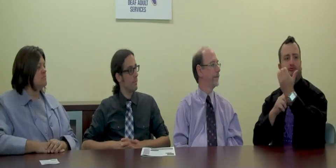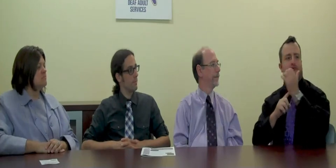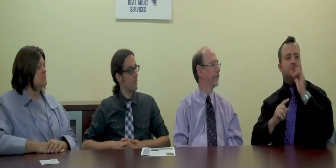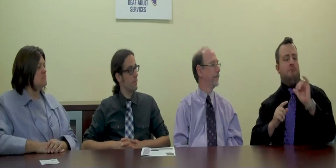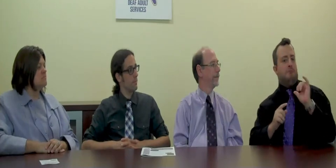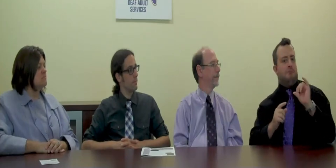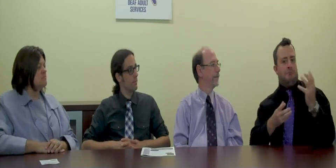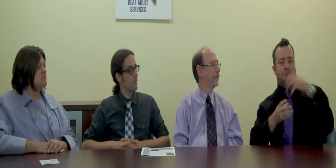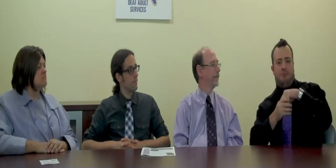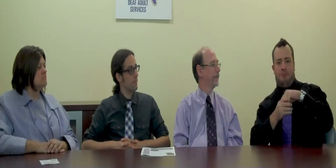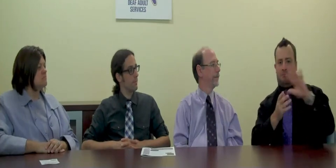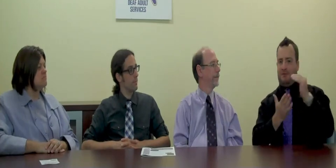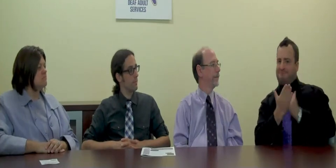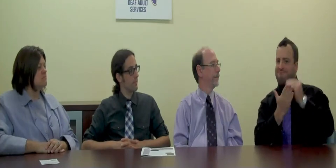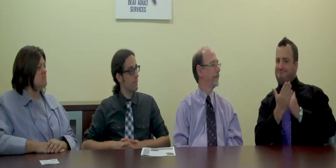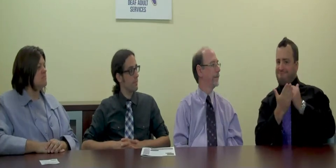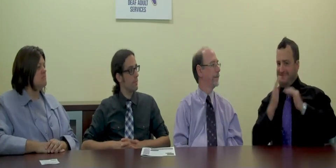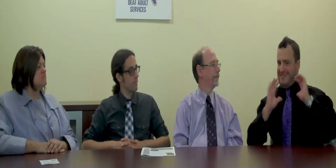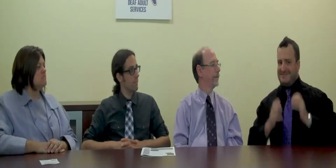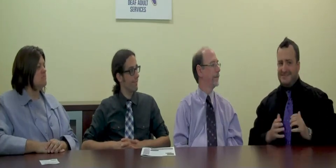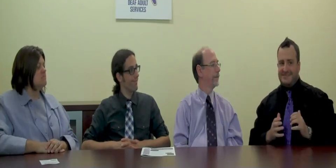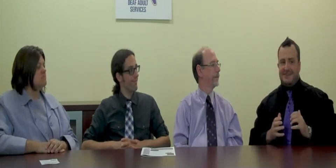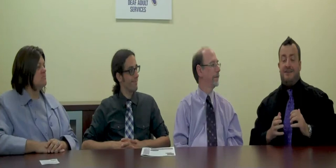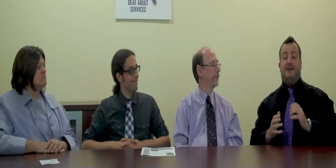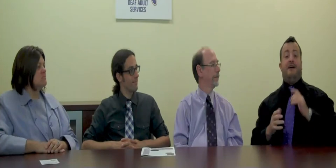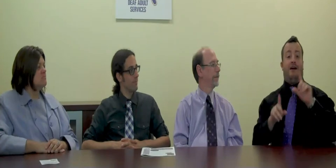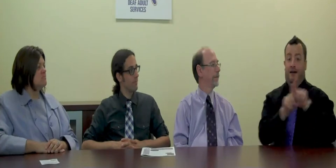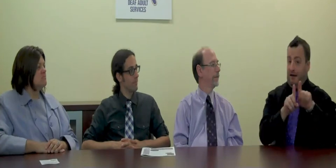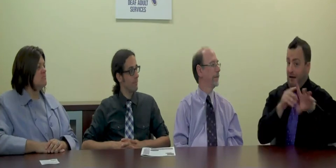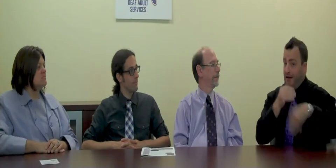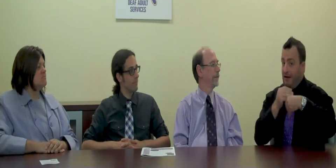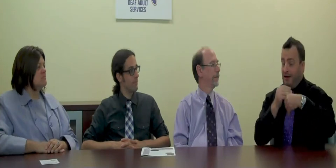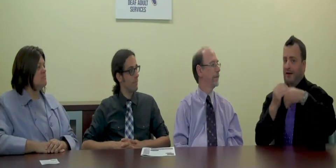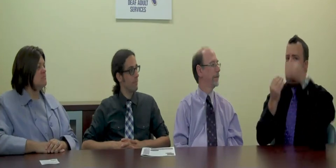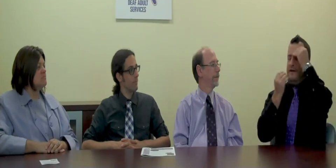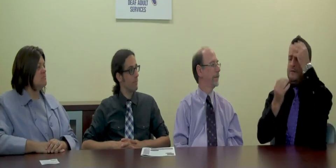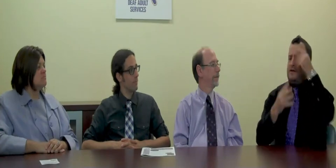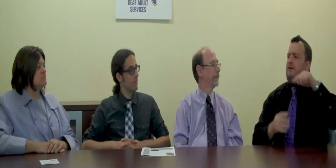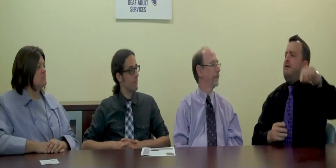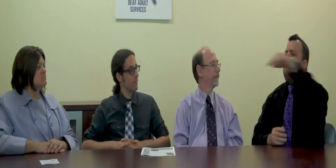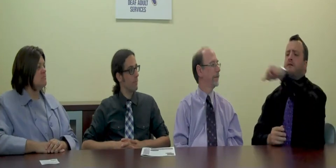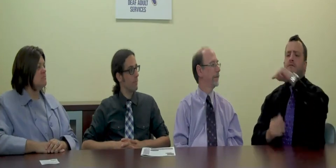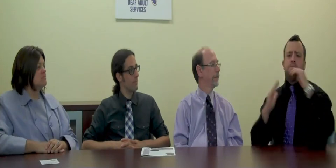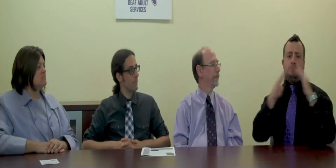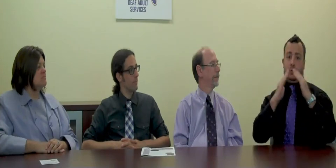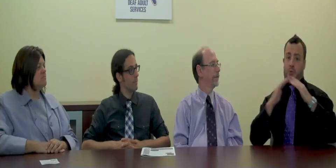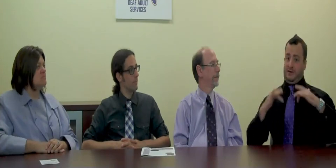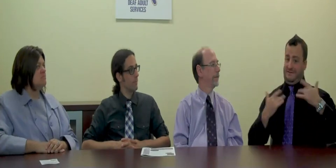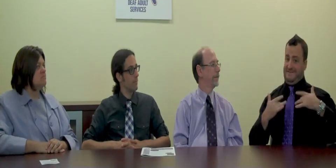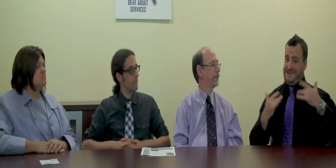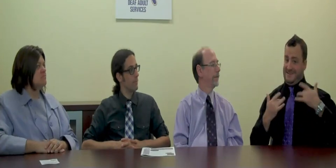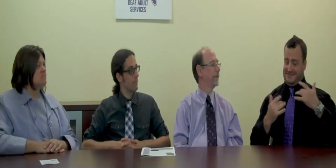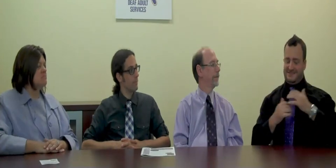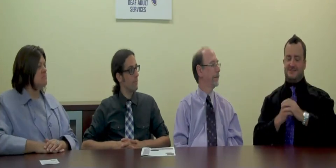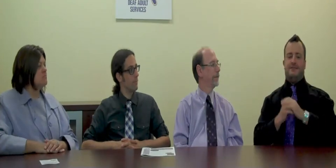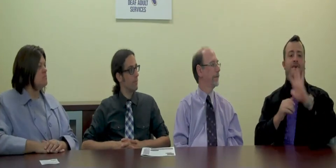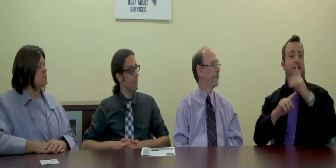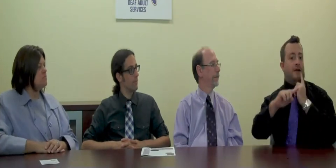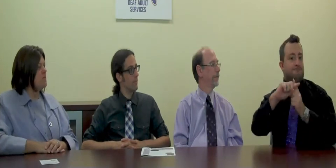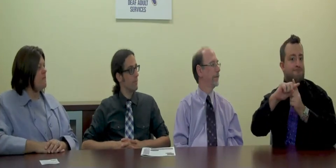DOS uses a cultural emerging curriculum with language lessons, information on community events,